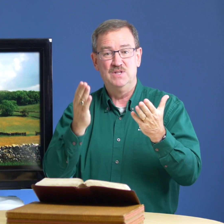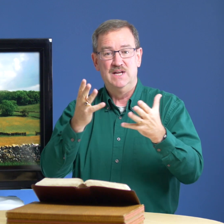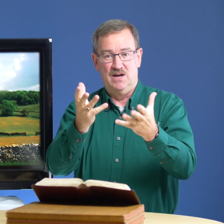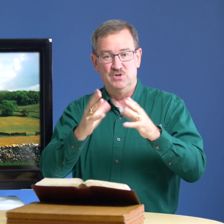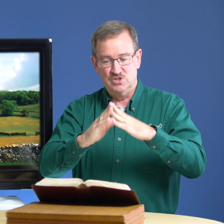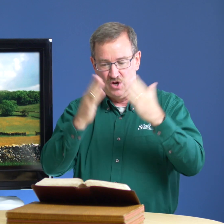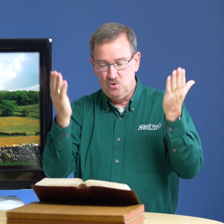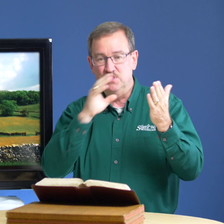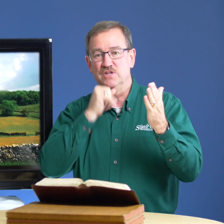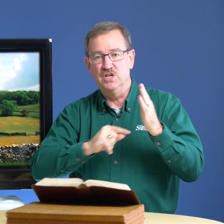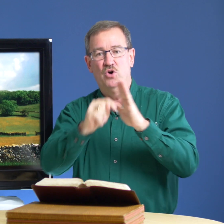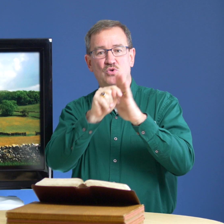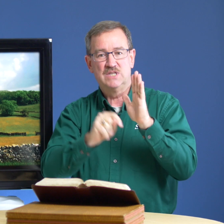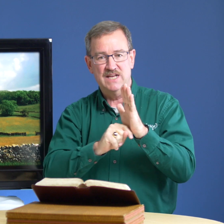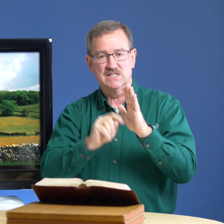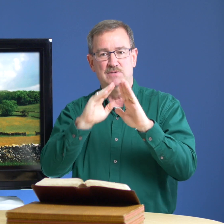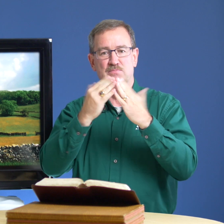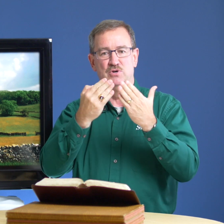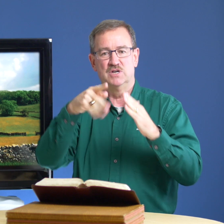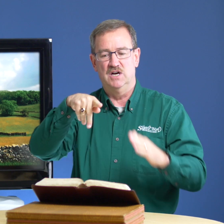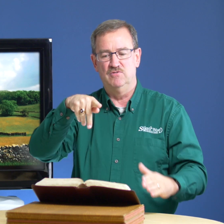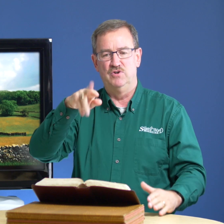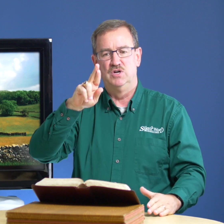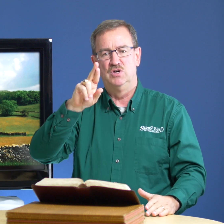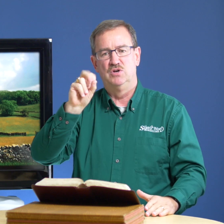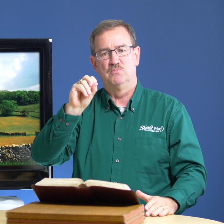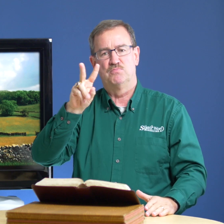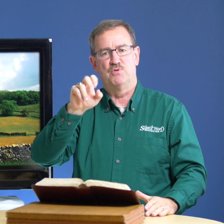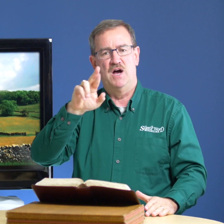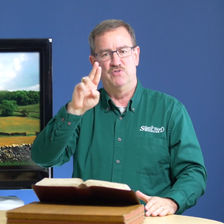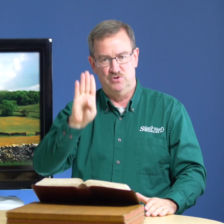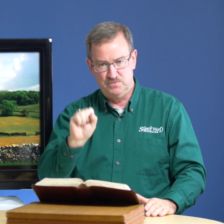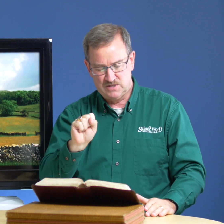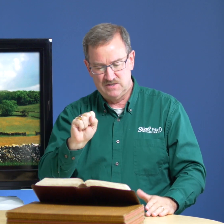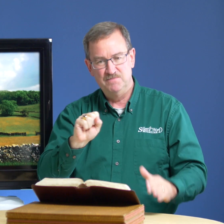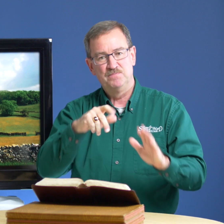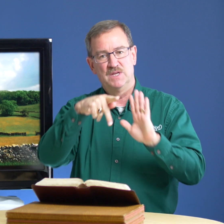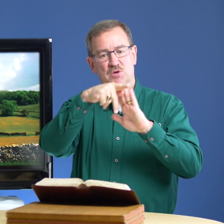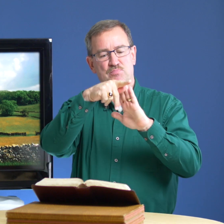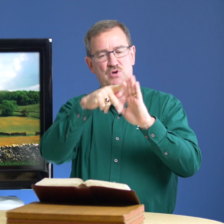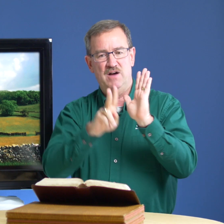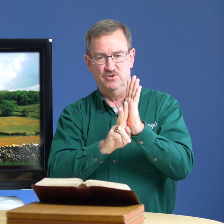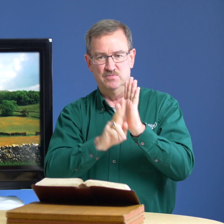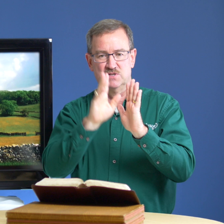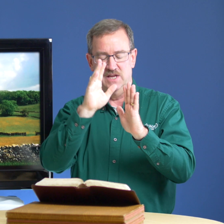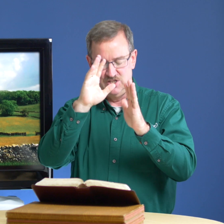i want you to open to the old testament book of proverbs proverbs and